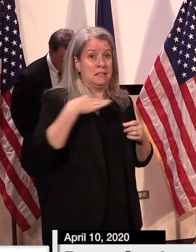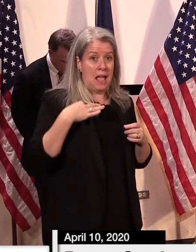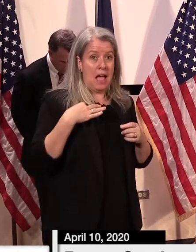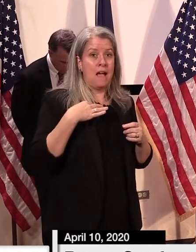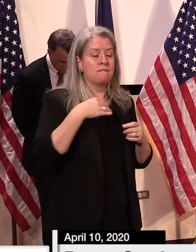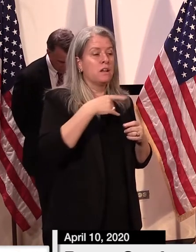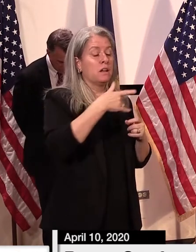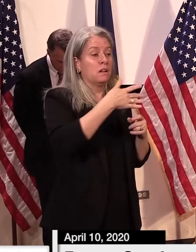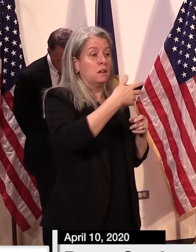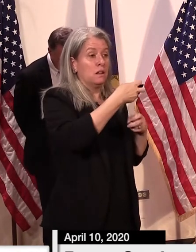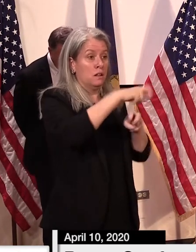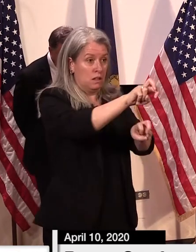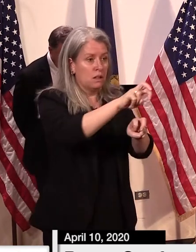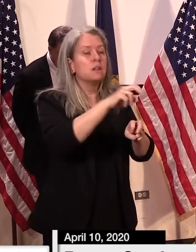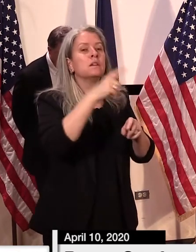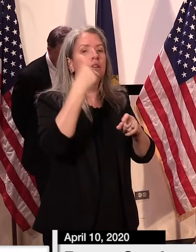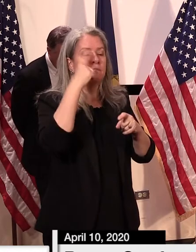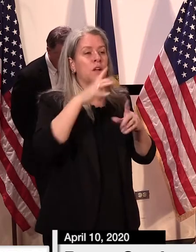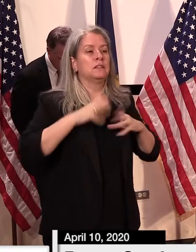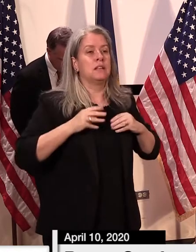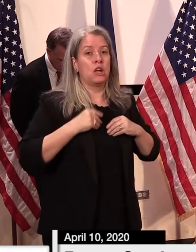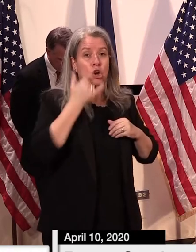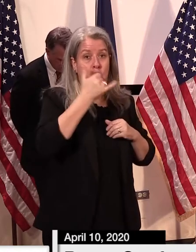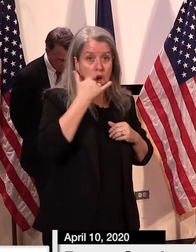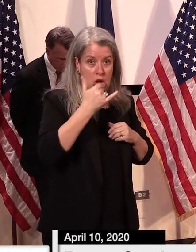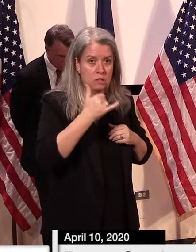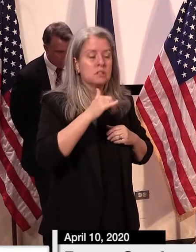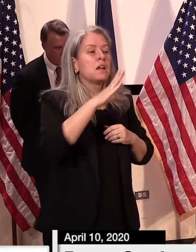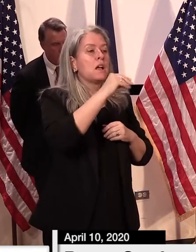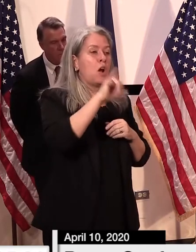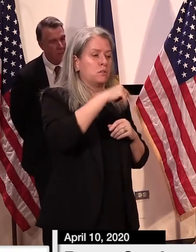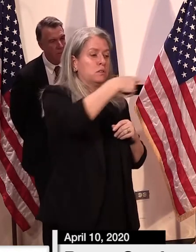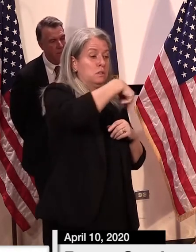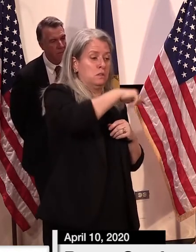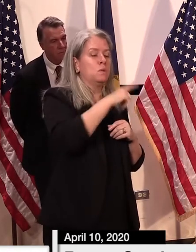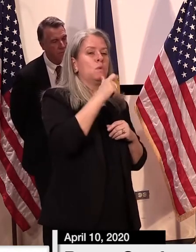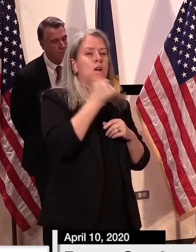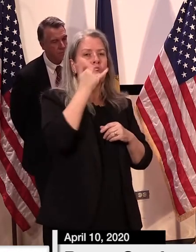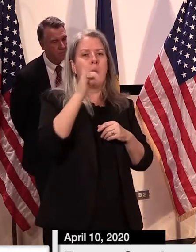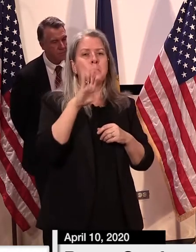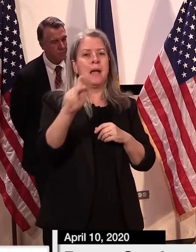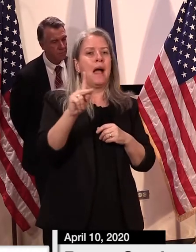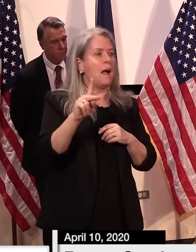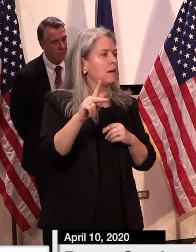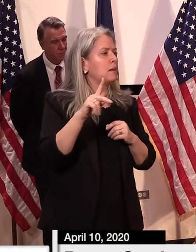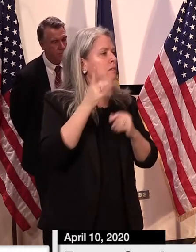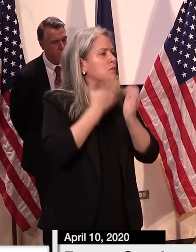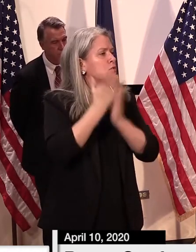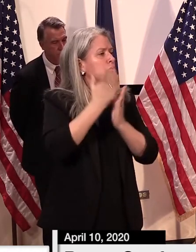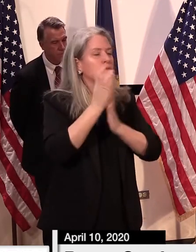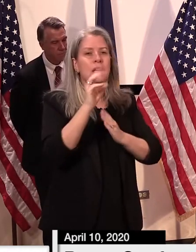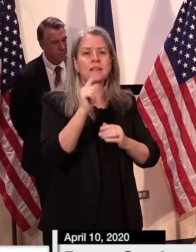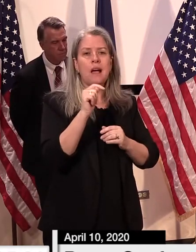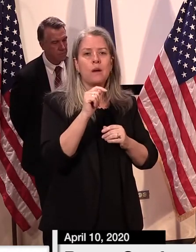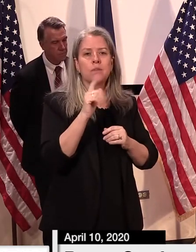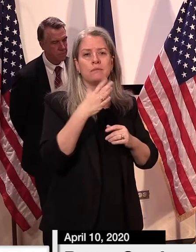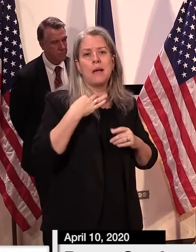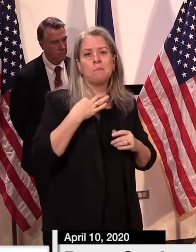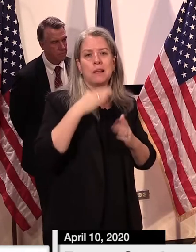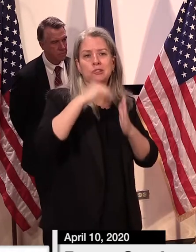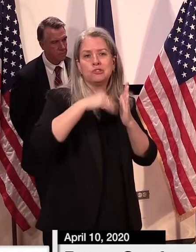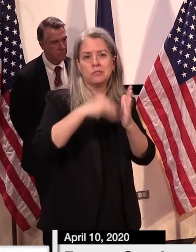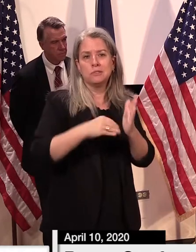reduce the number of calls coming in but also standing up a new site to be able to help with the just the high